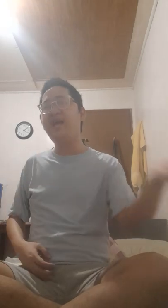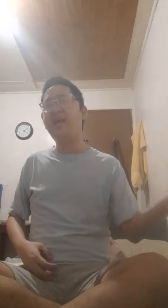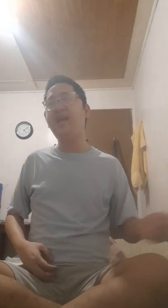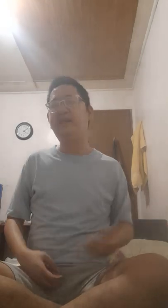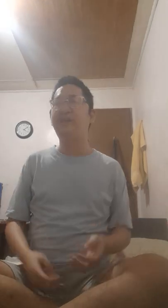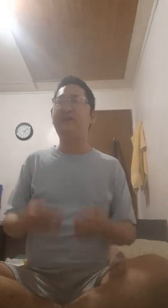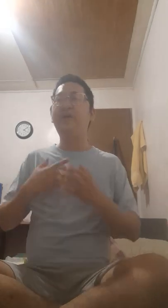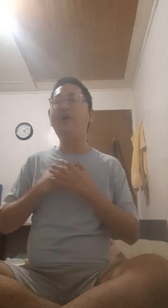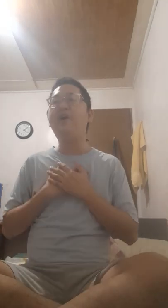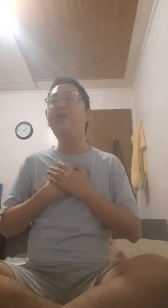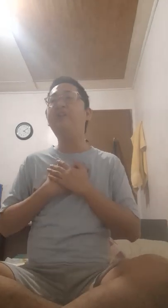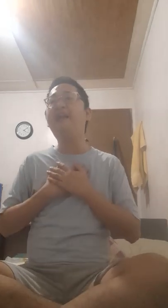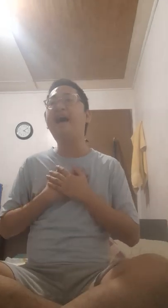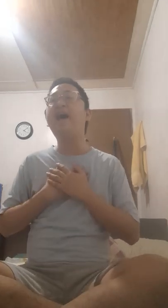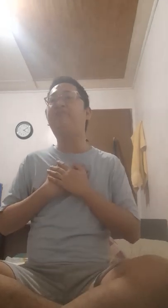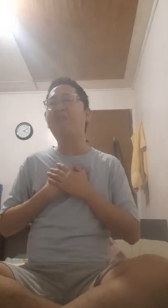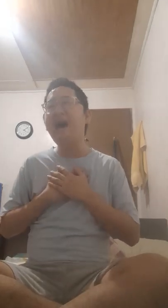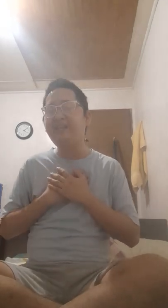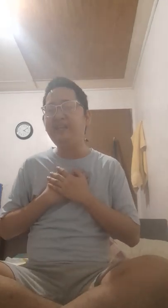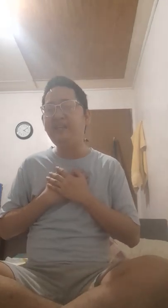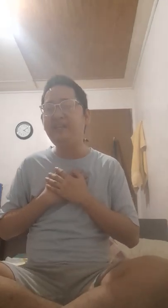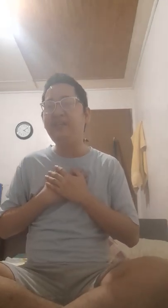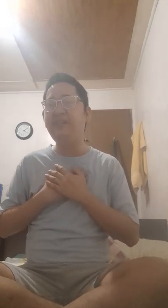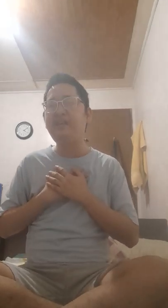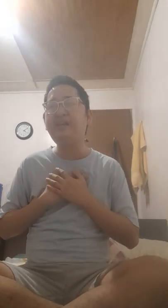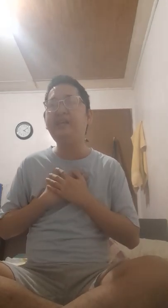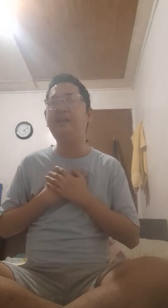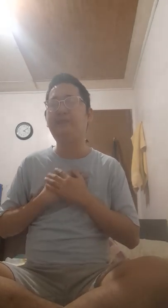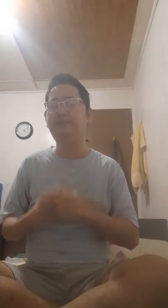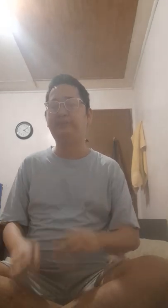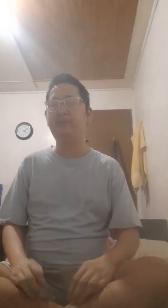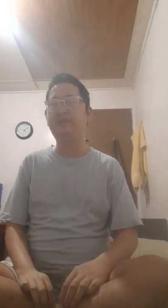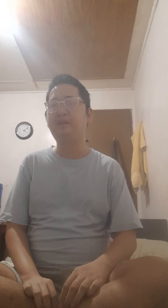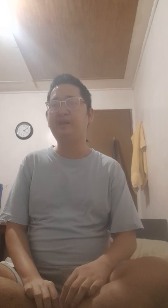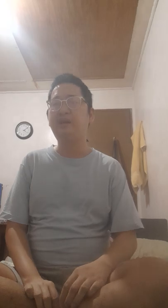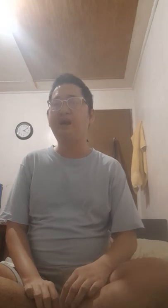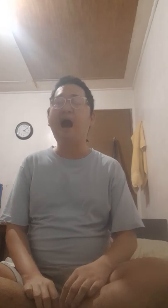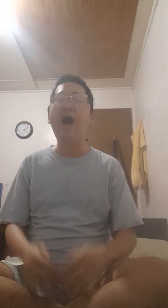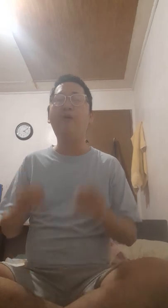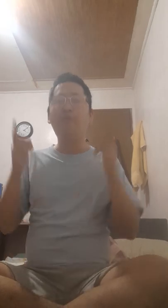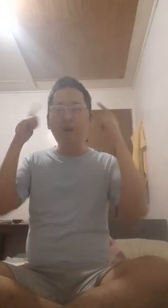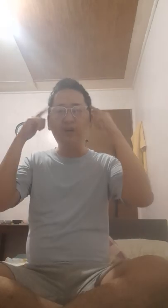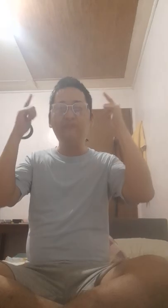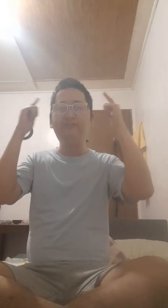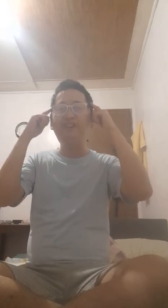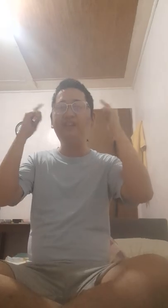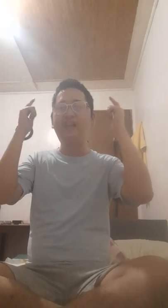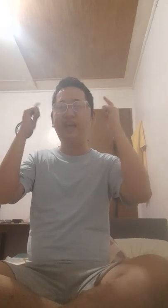Oh God Oh I won't forget